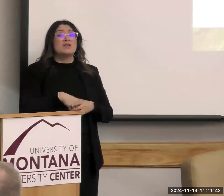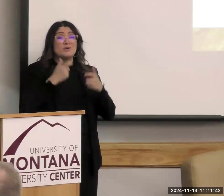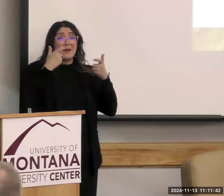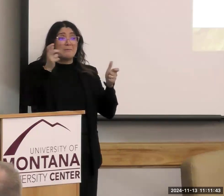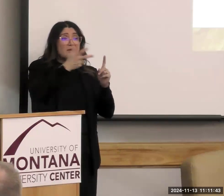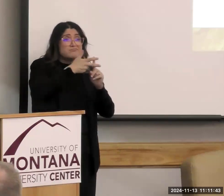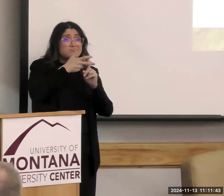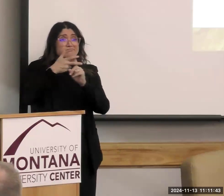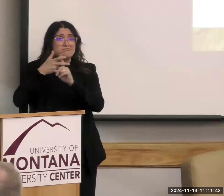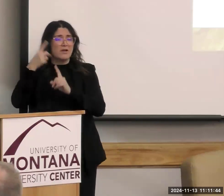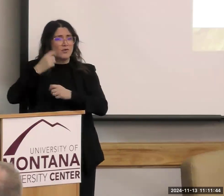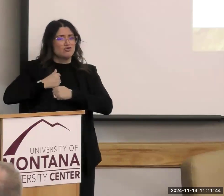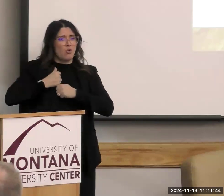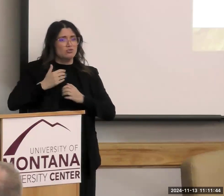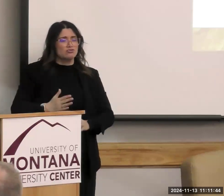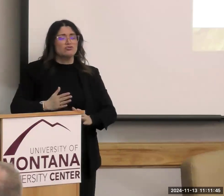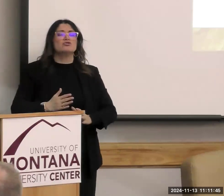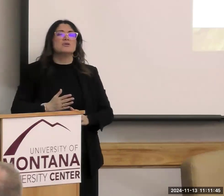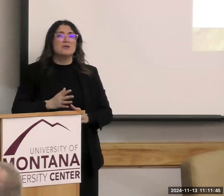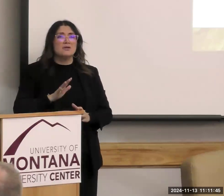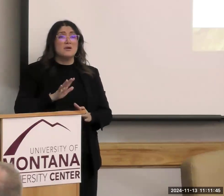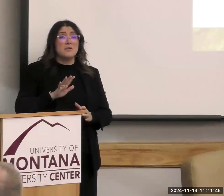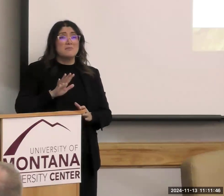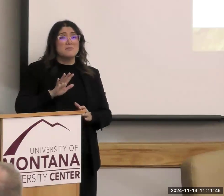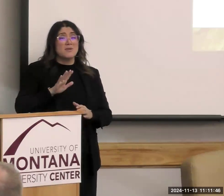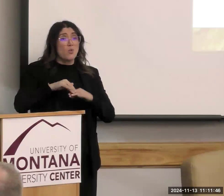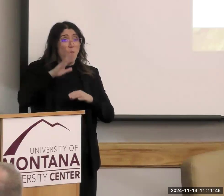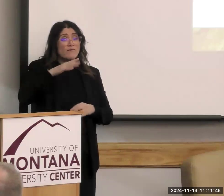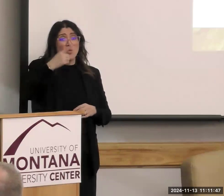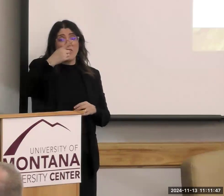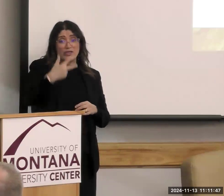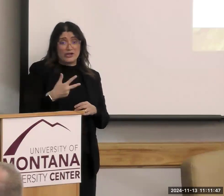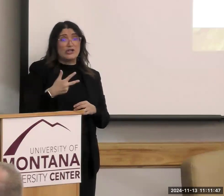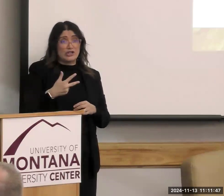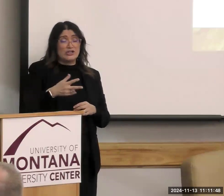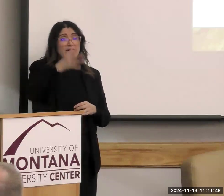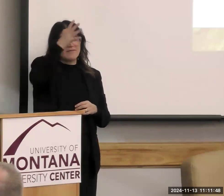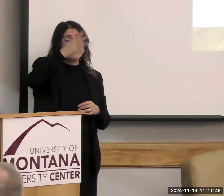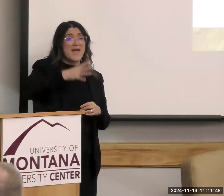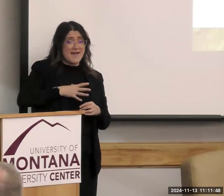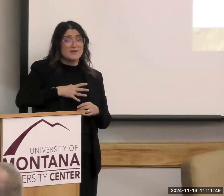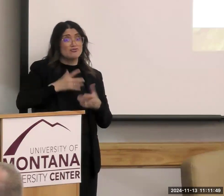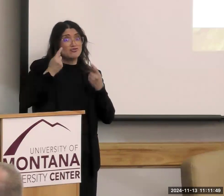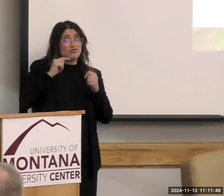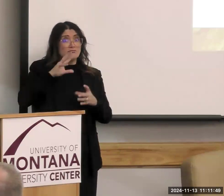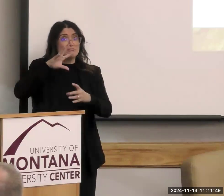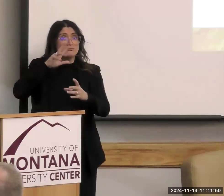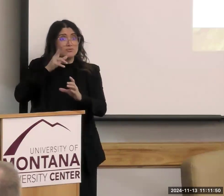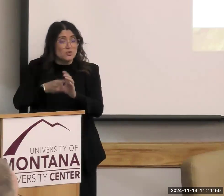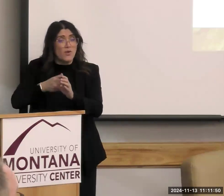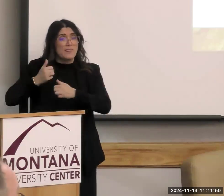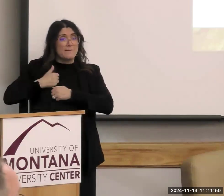but more than a third of the men who tried to get in the military were rejected because of malnutrition.